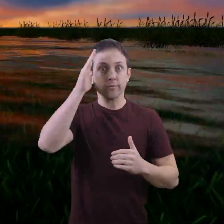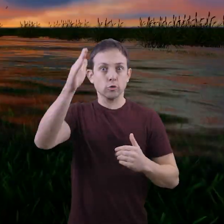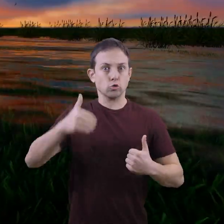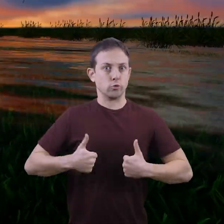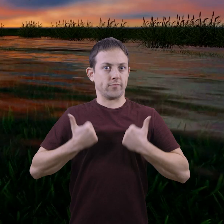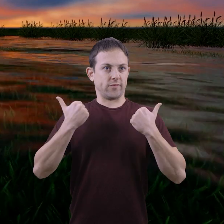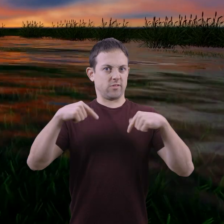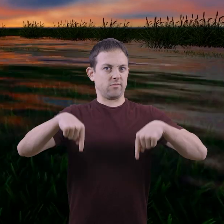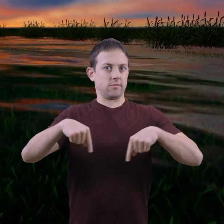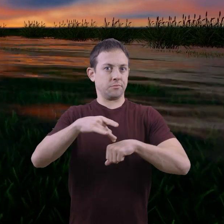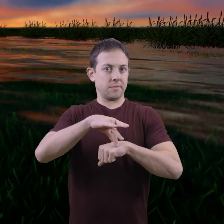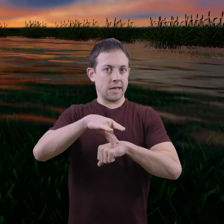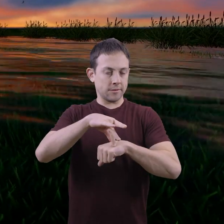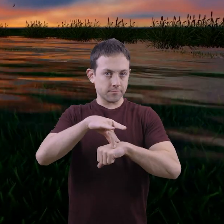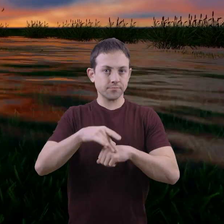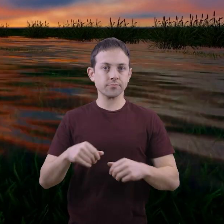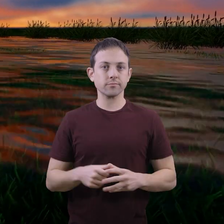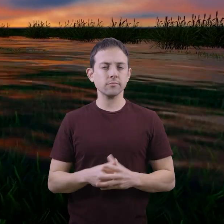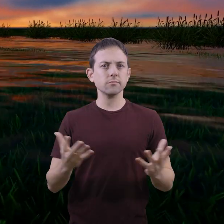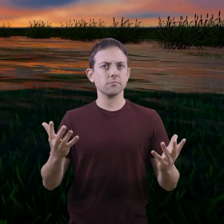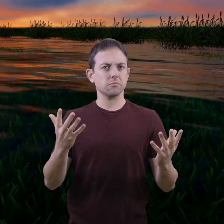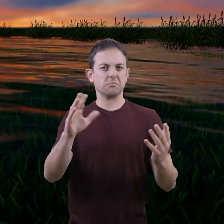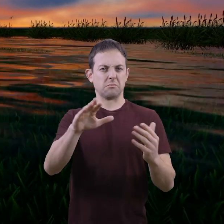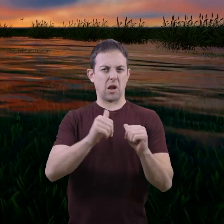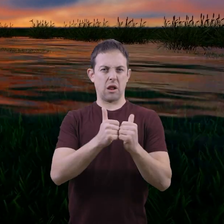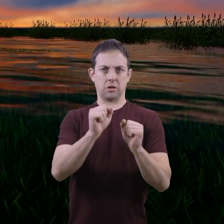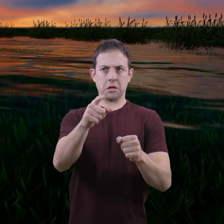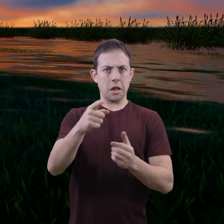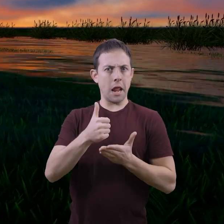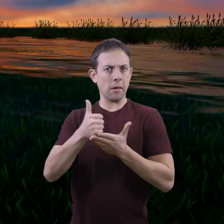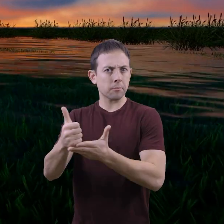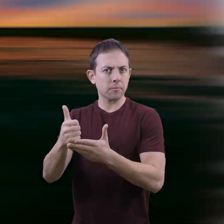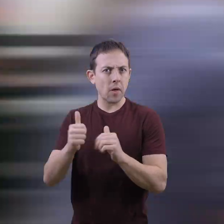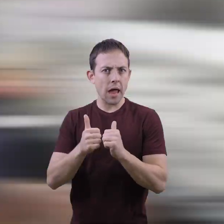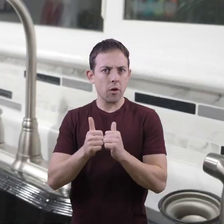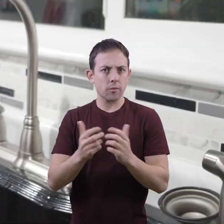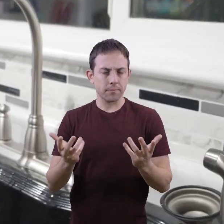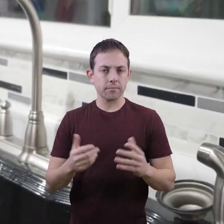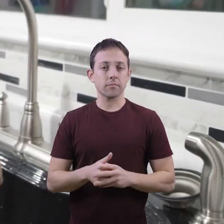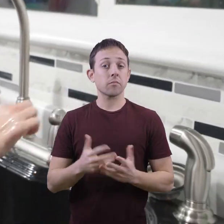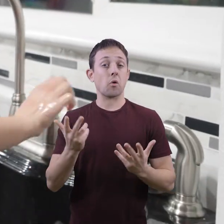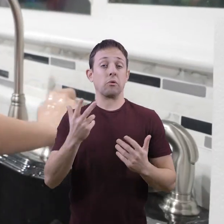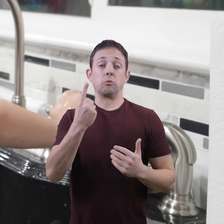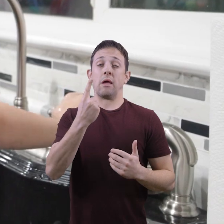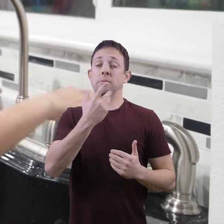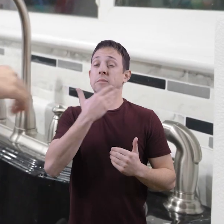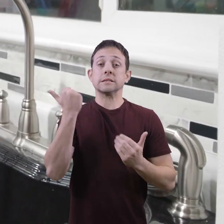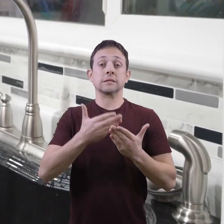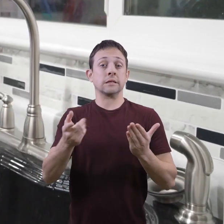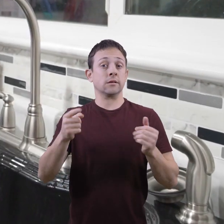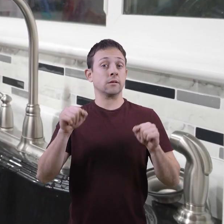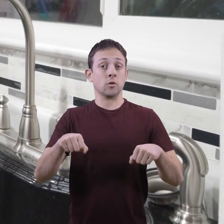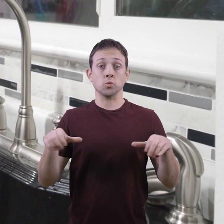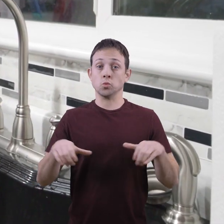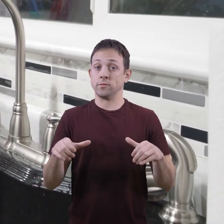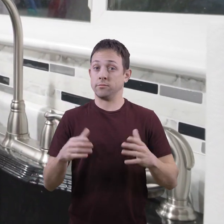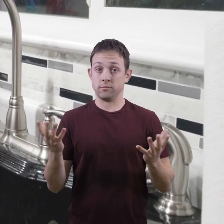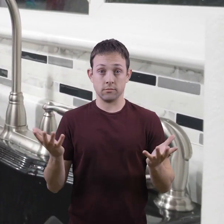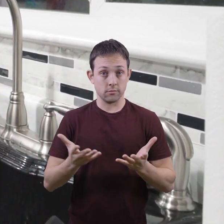of the planet. So, how can you help? Well, one of the best things you can do is